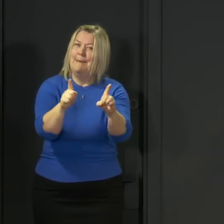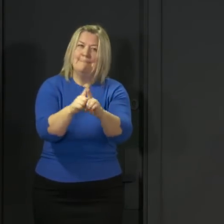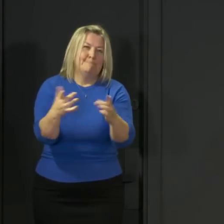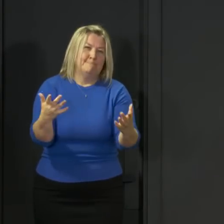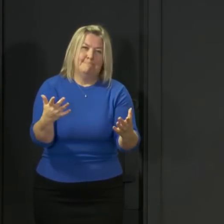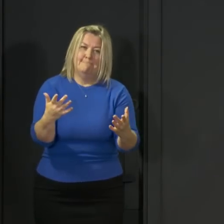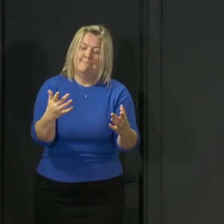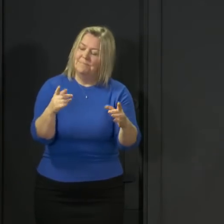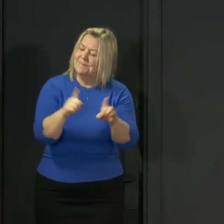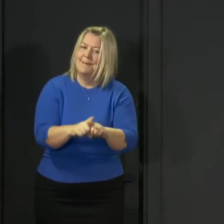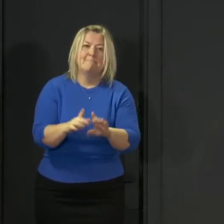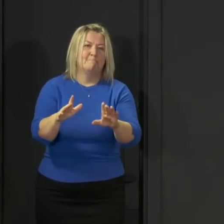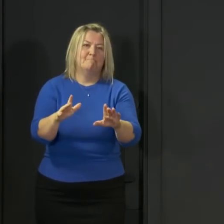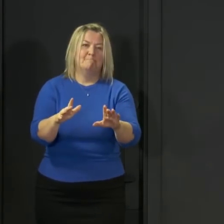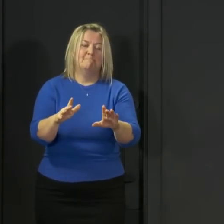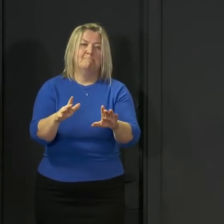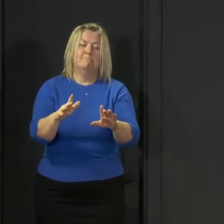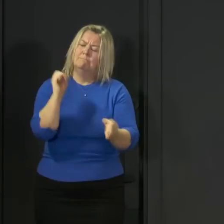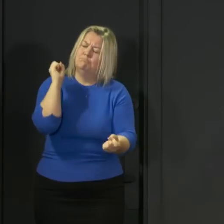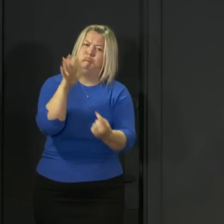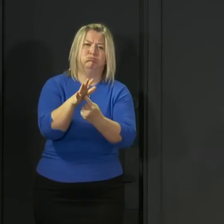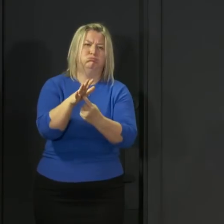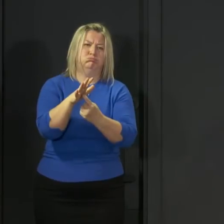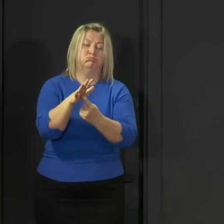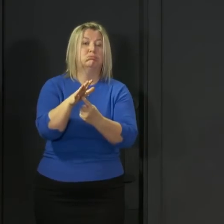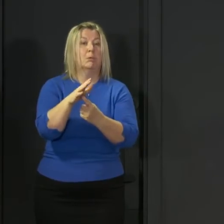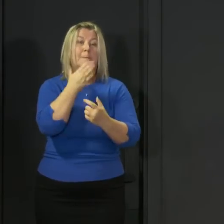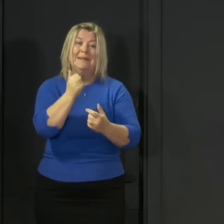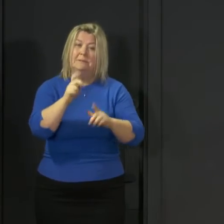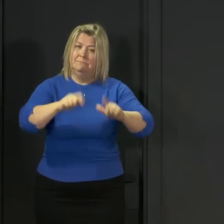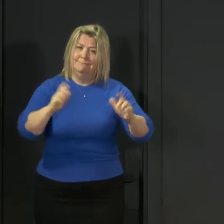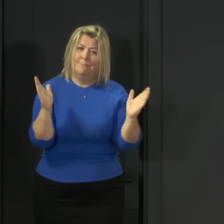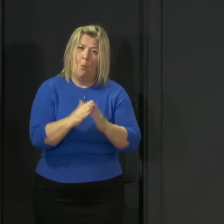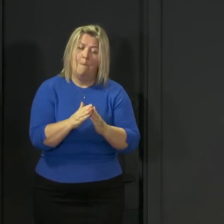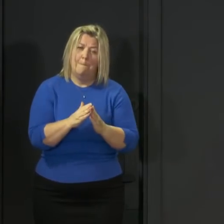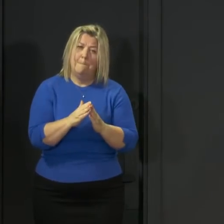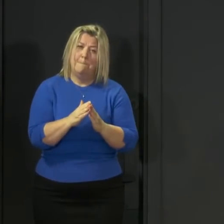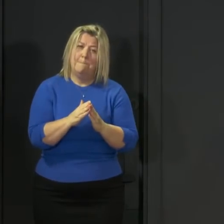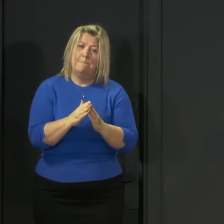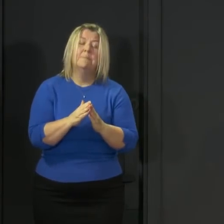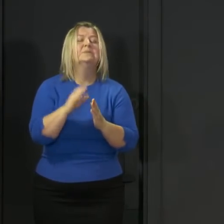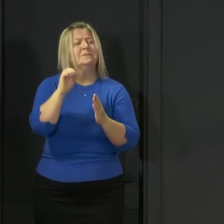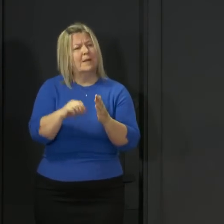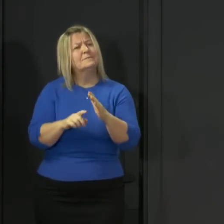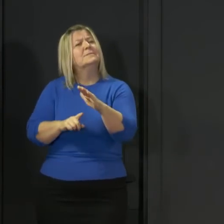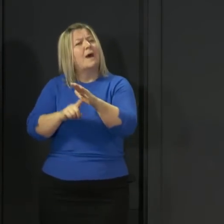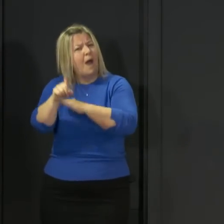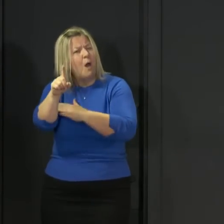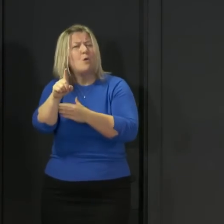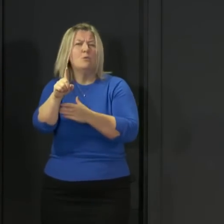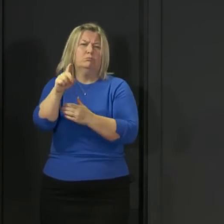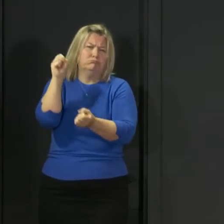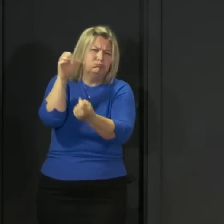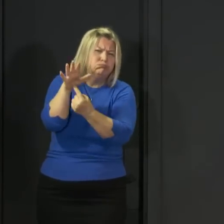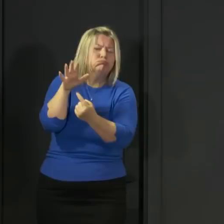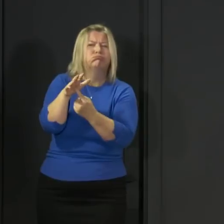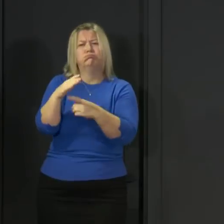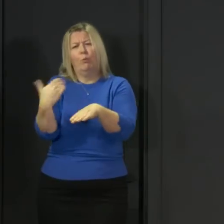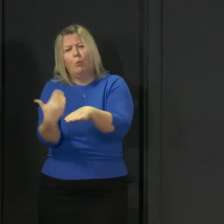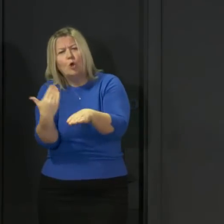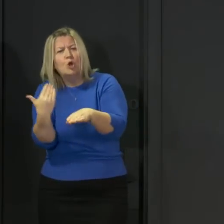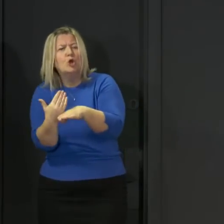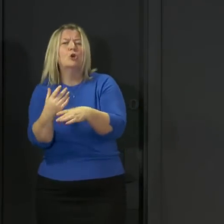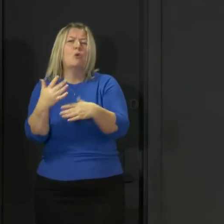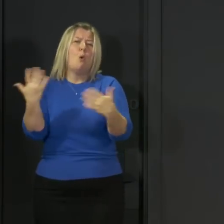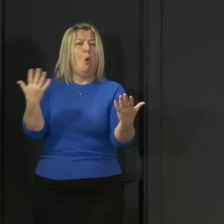unchanged, and it remains as important as ever. Please stay at home right now, except for essential purposes, such as essential work that can't